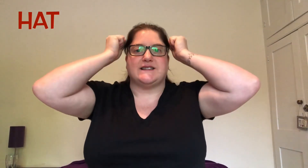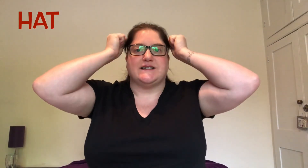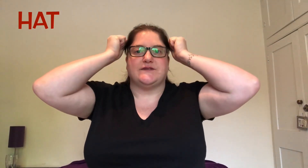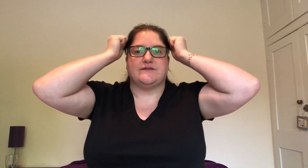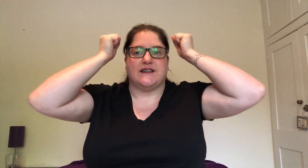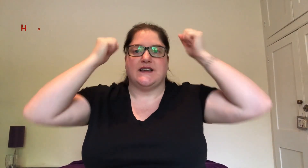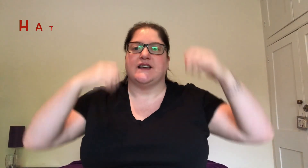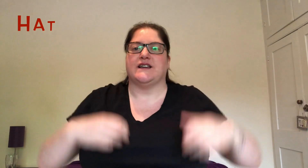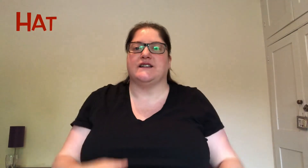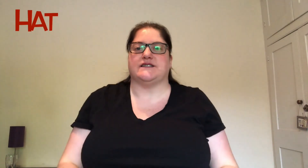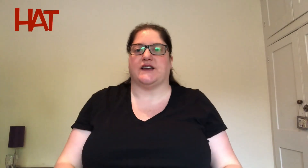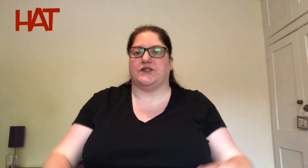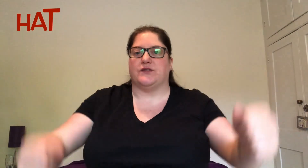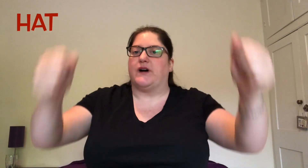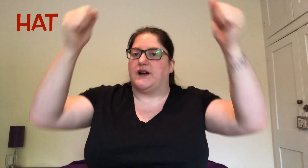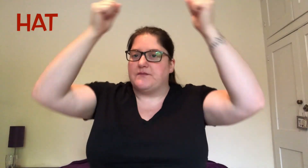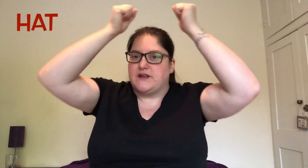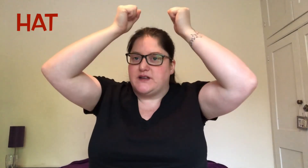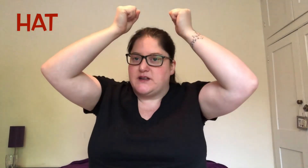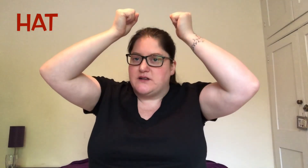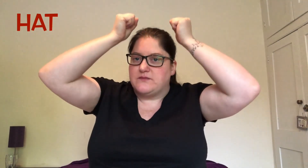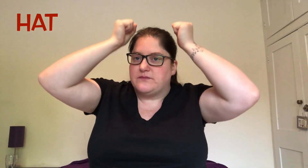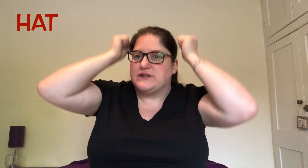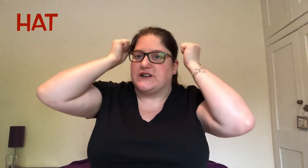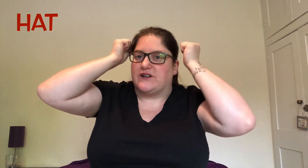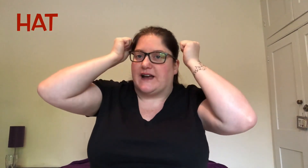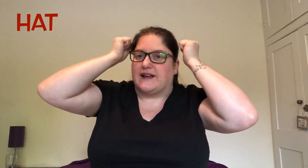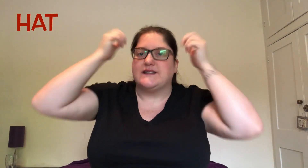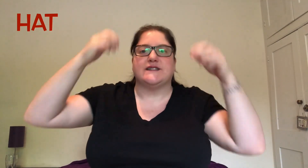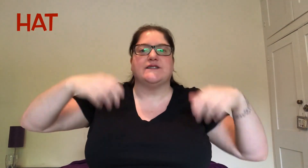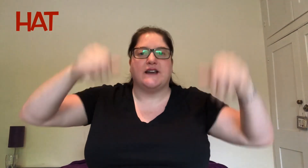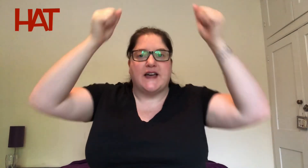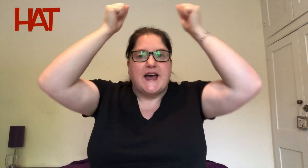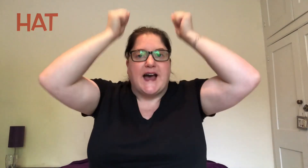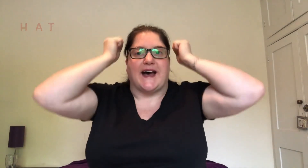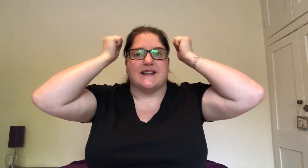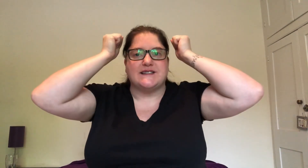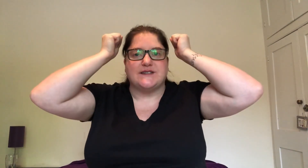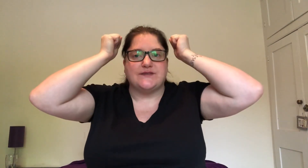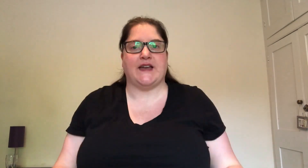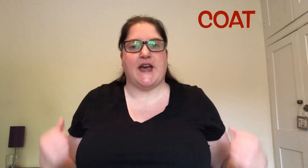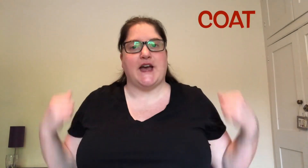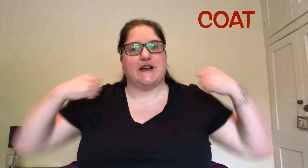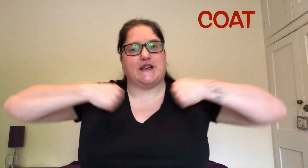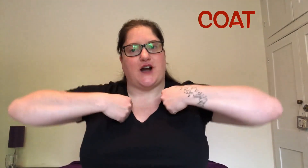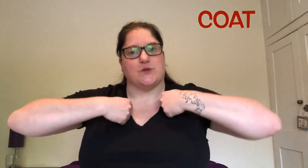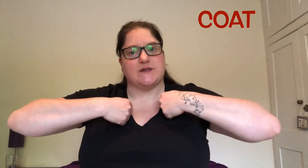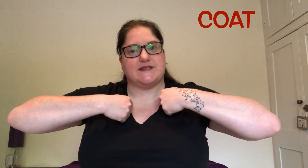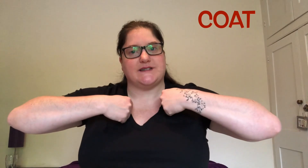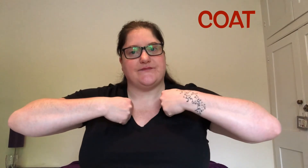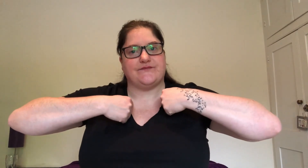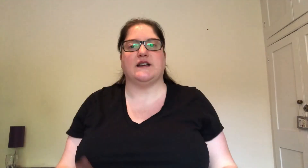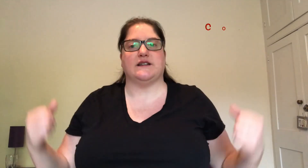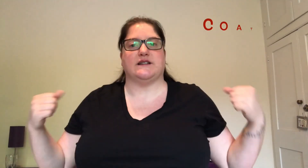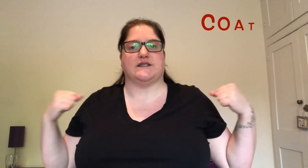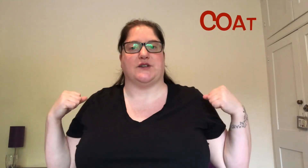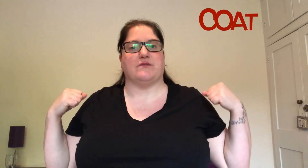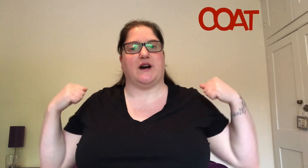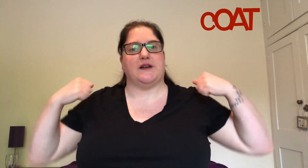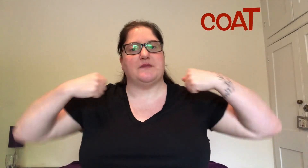Hat. So you mime putting on a hat. Hat. Coat. So you mime